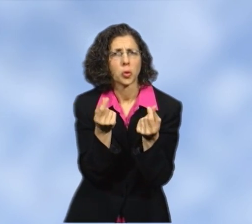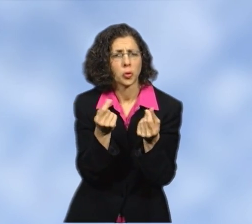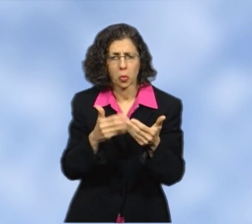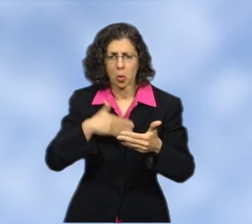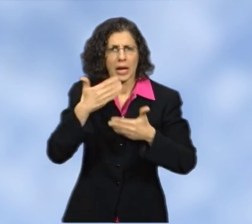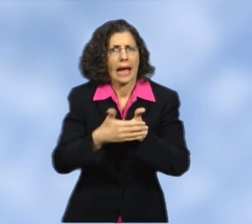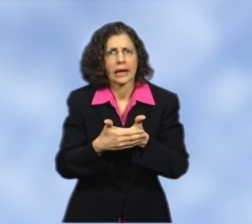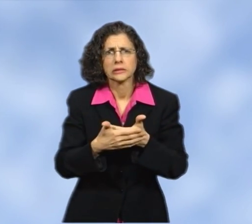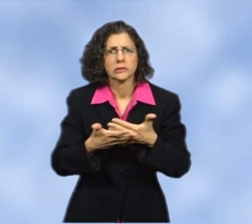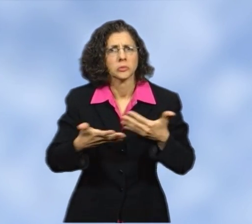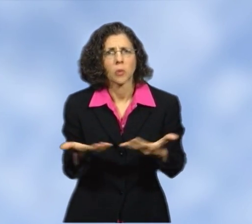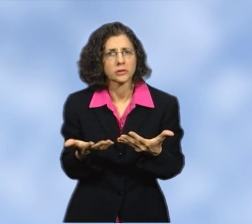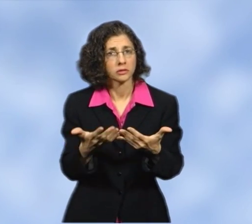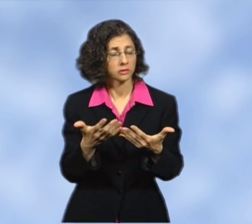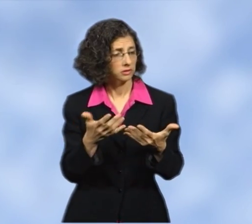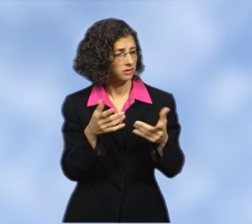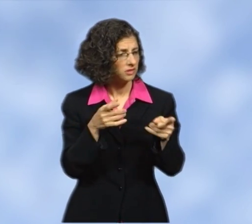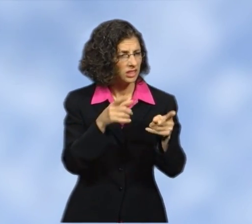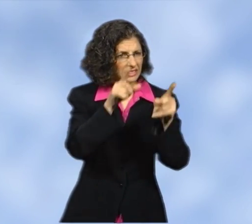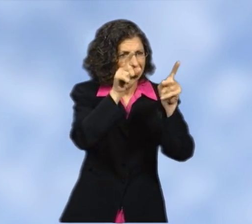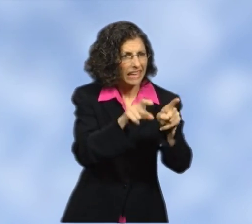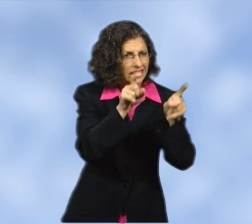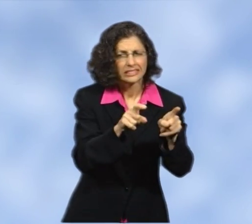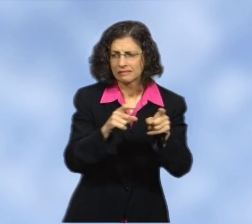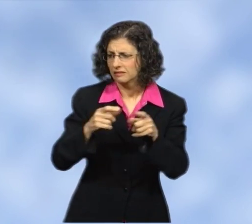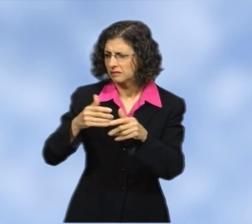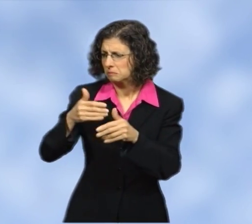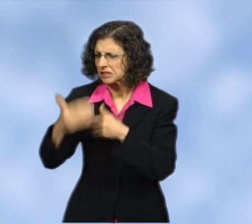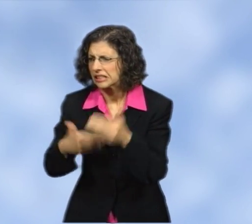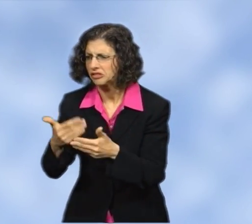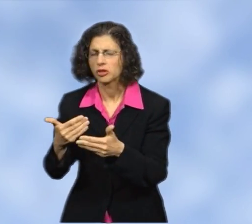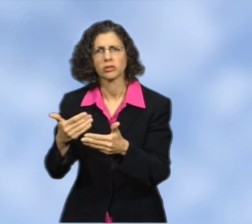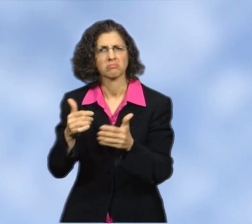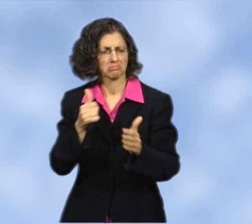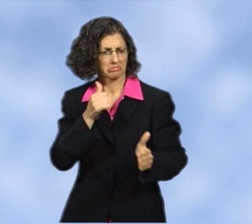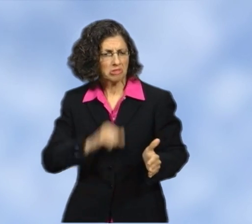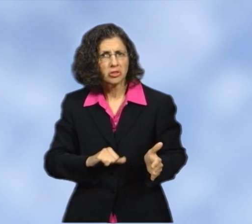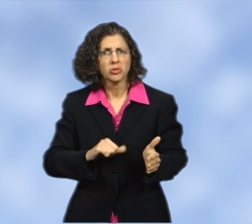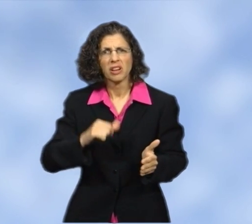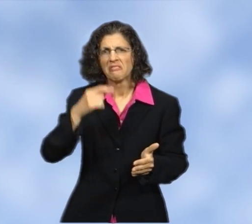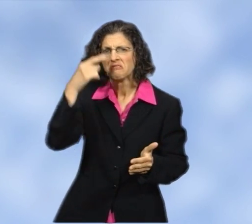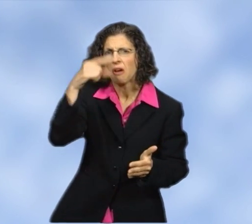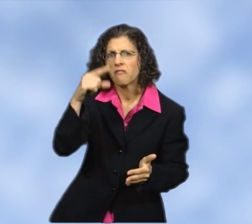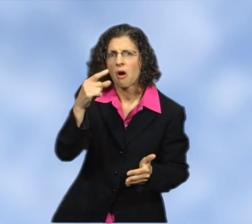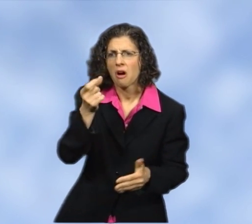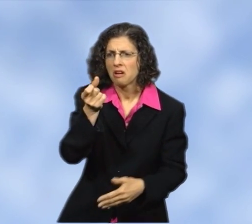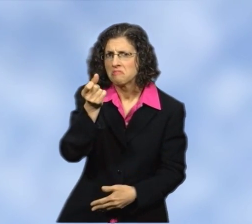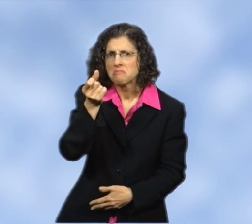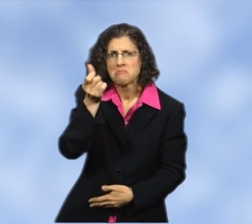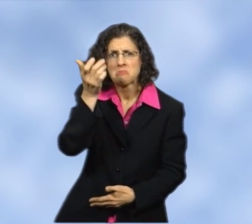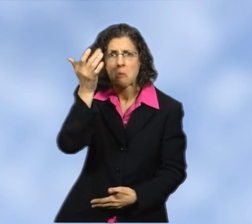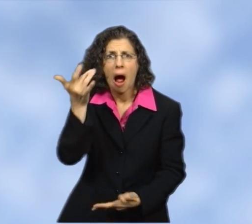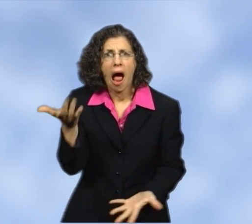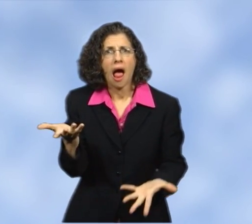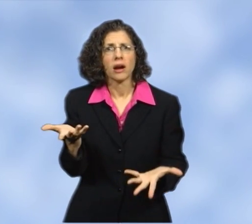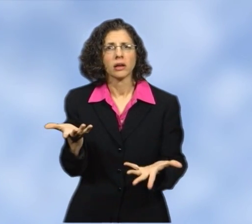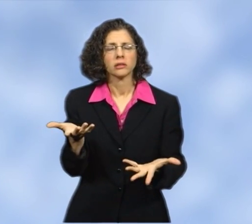what tests and procedures will be done and why.